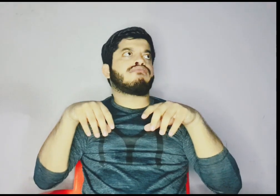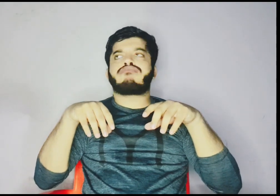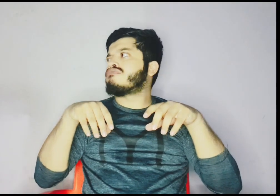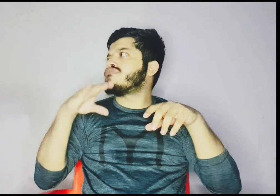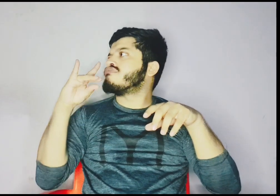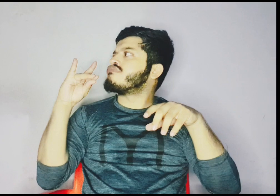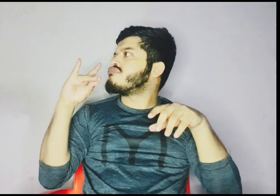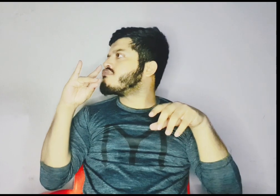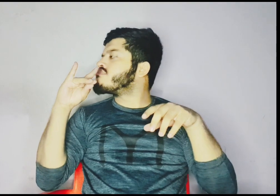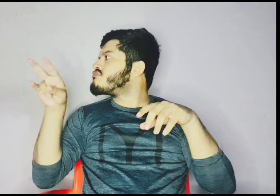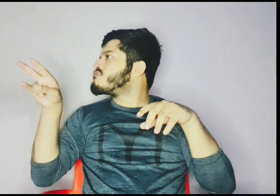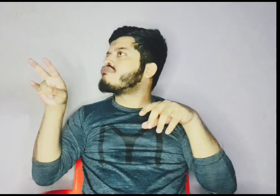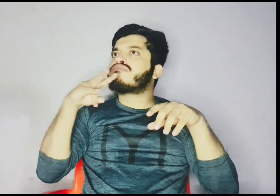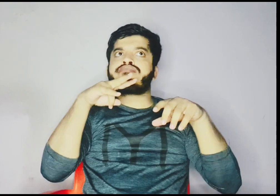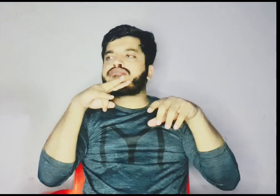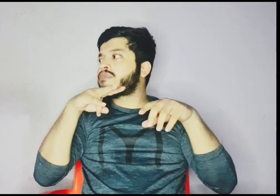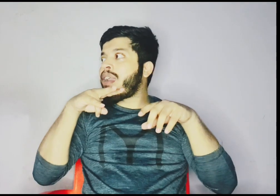What's up is down, what's left is right.